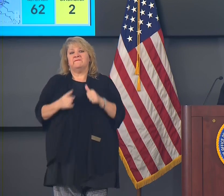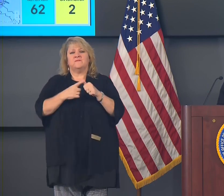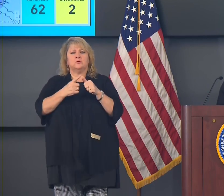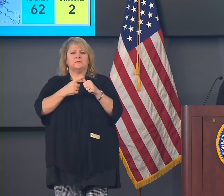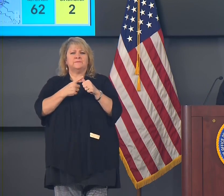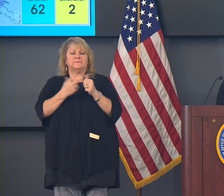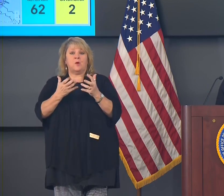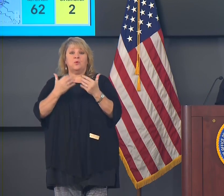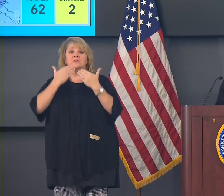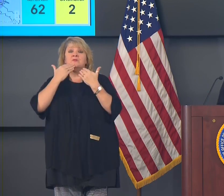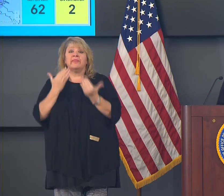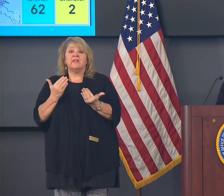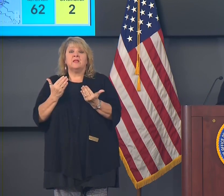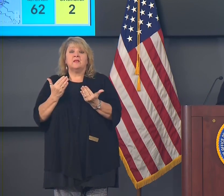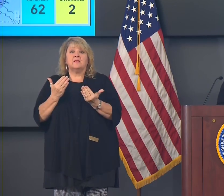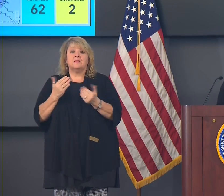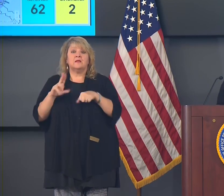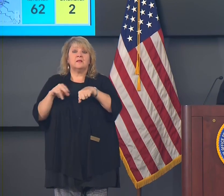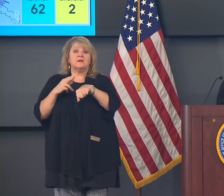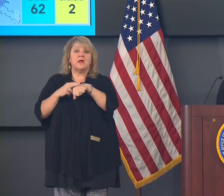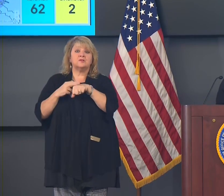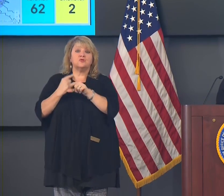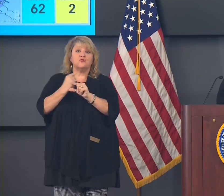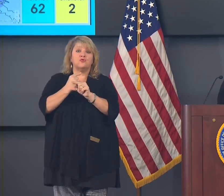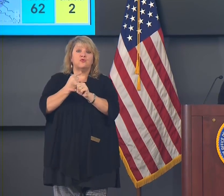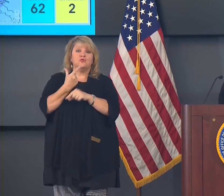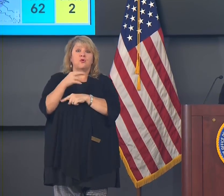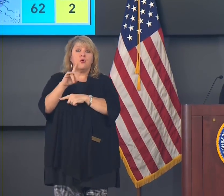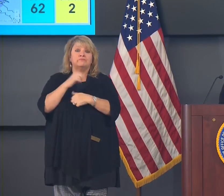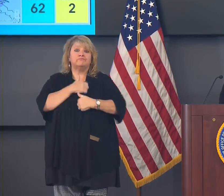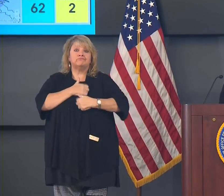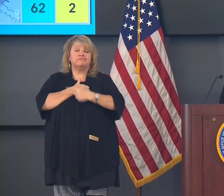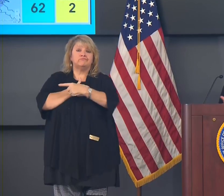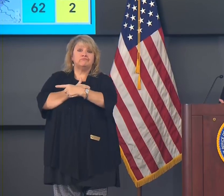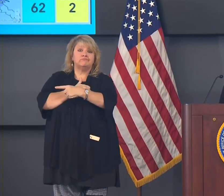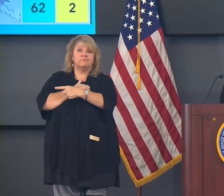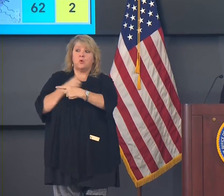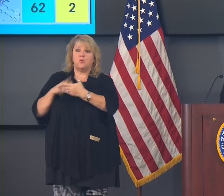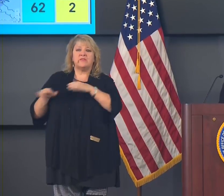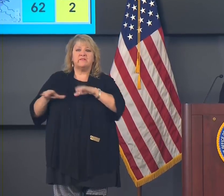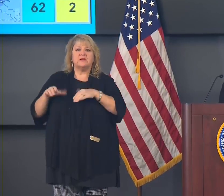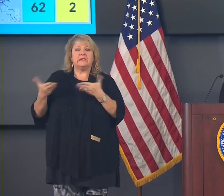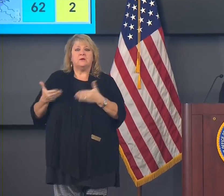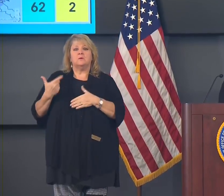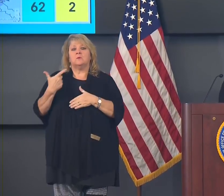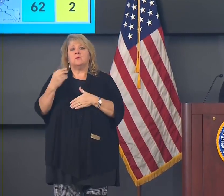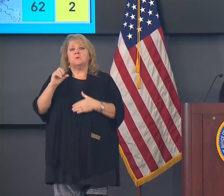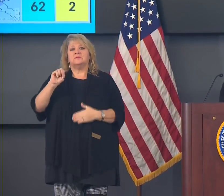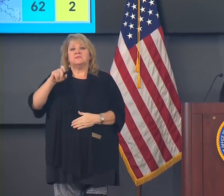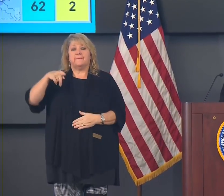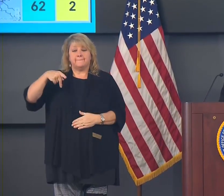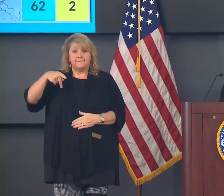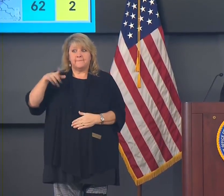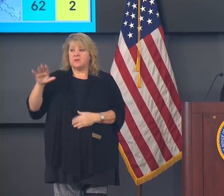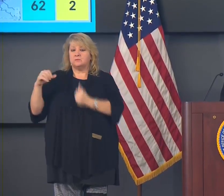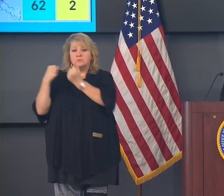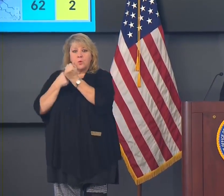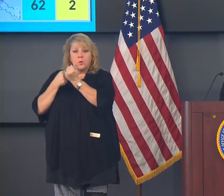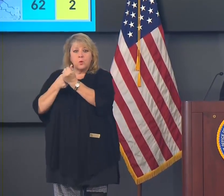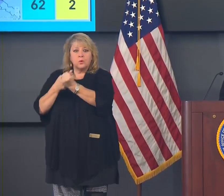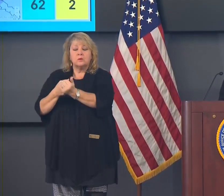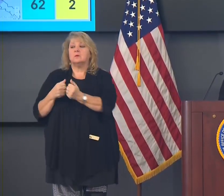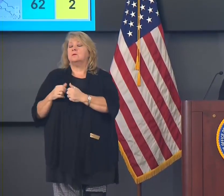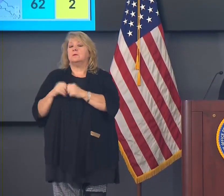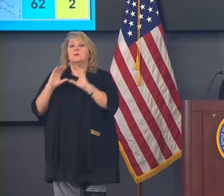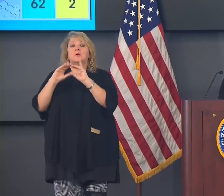thanking the National Guard for all they've done for the folks here at GOSEP for all their support and for the Department of Health